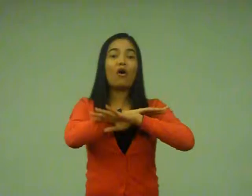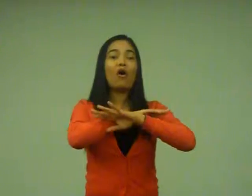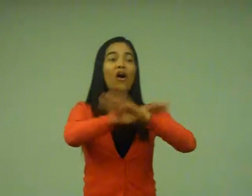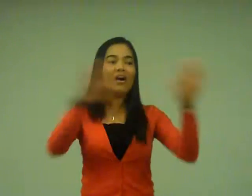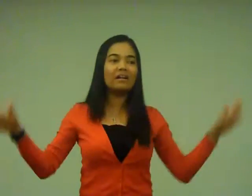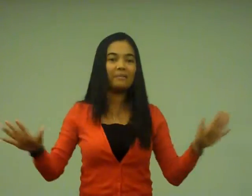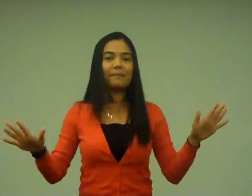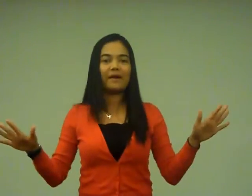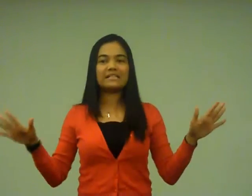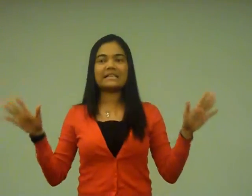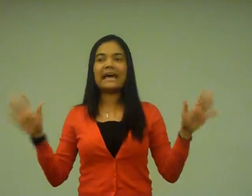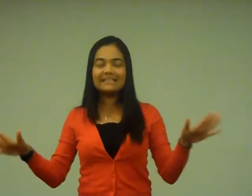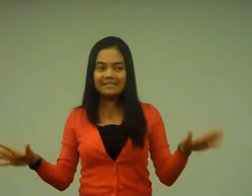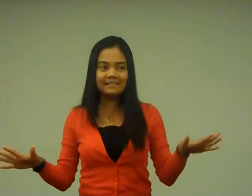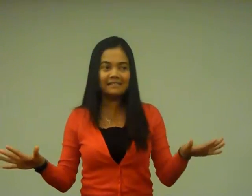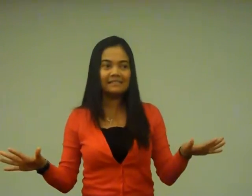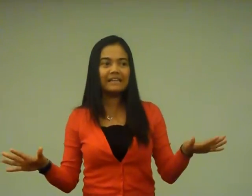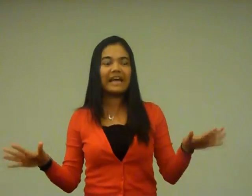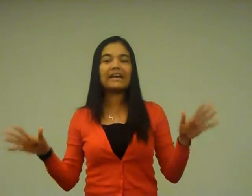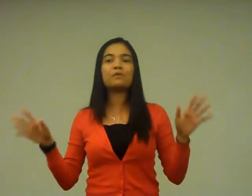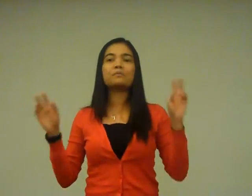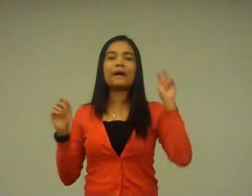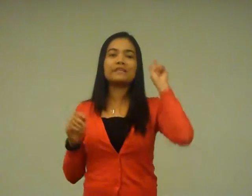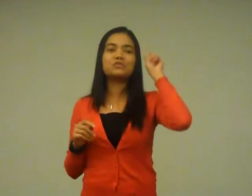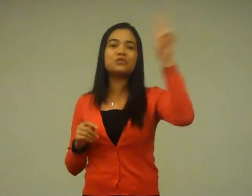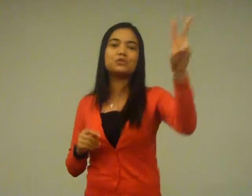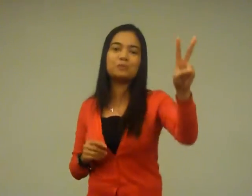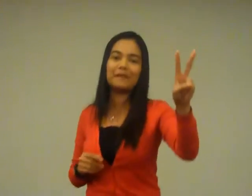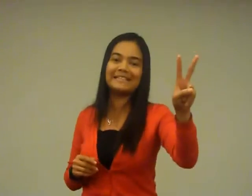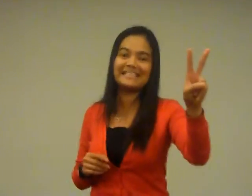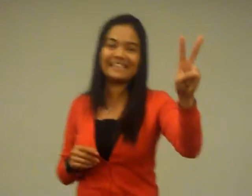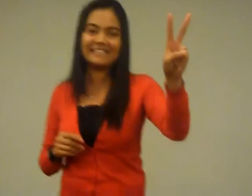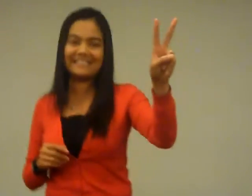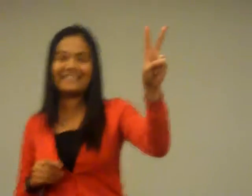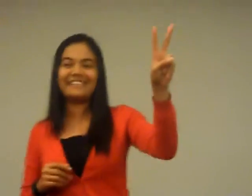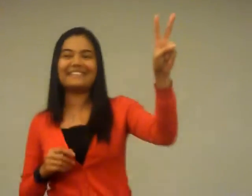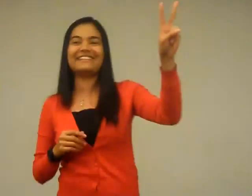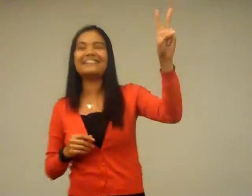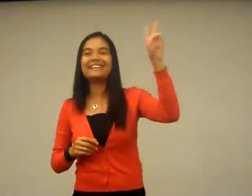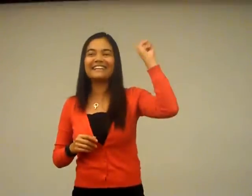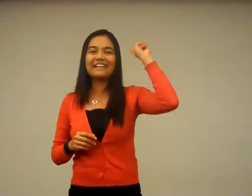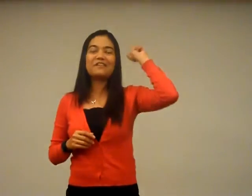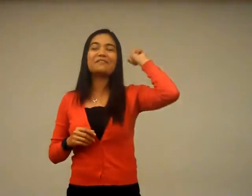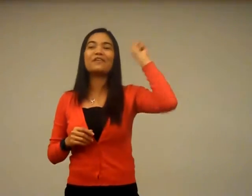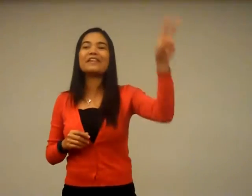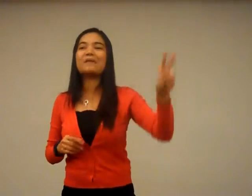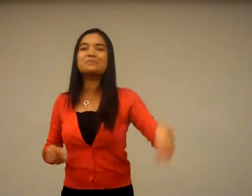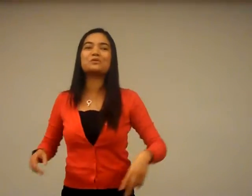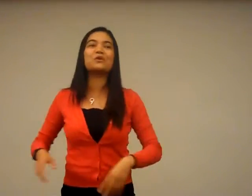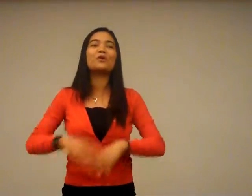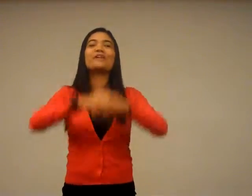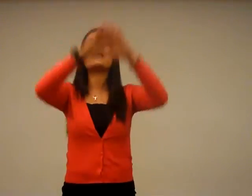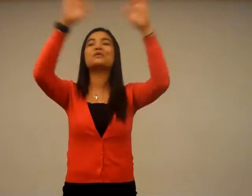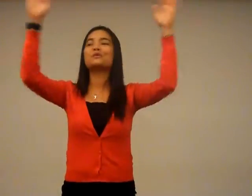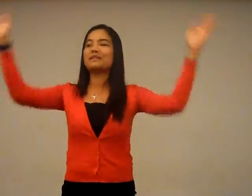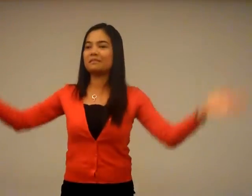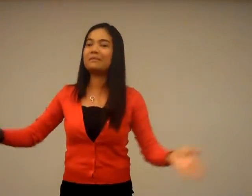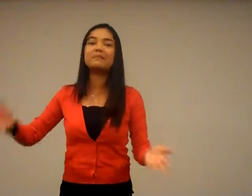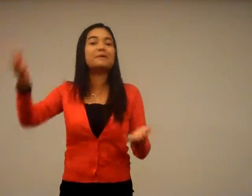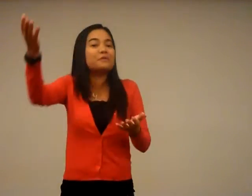I pay all my parents' debts and I will buy two plane tickets for them to go around the world. Maybe